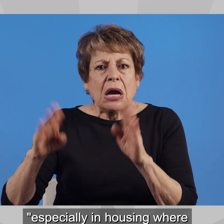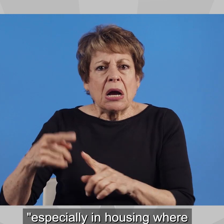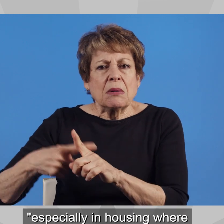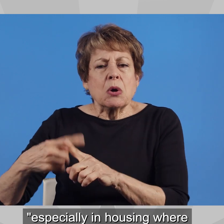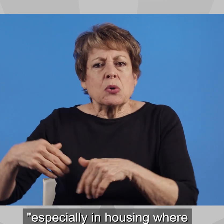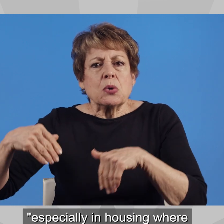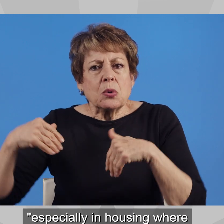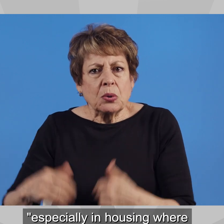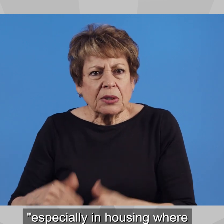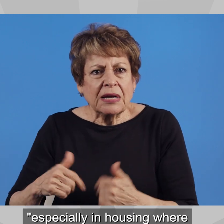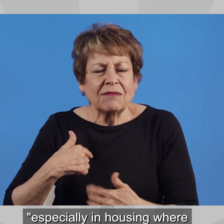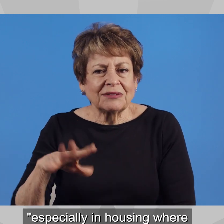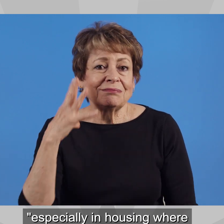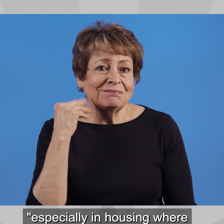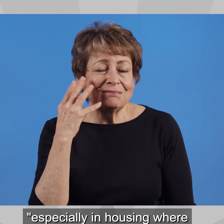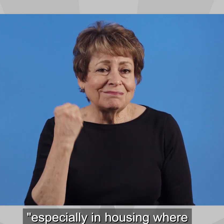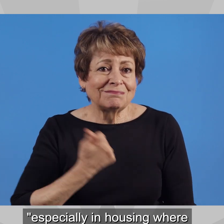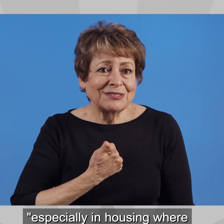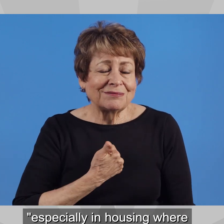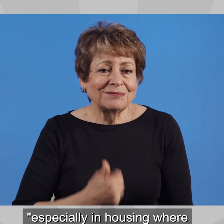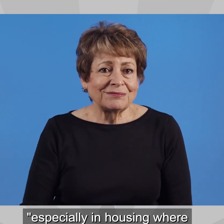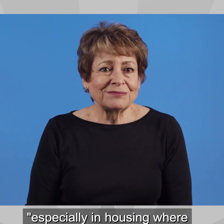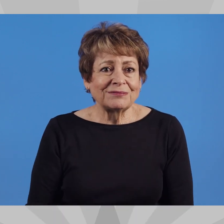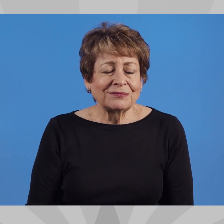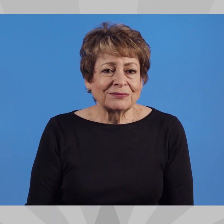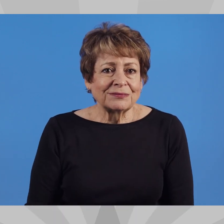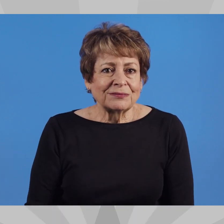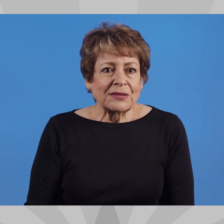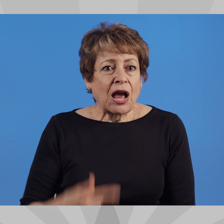especially in housing where I have direct experience.